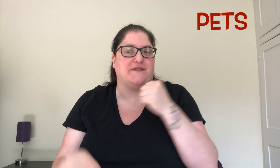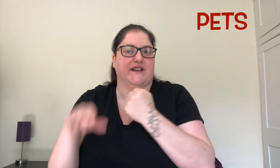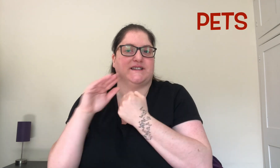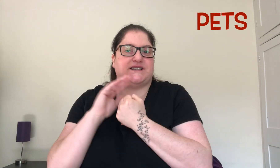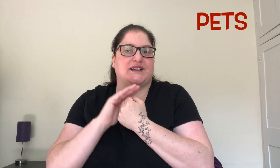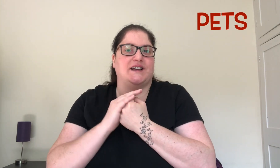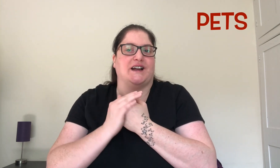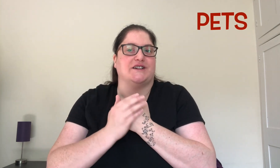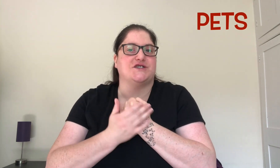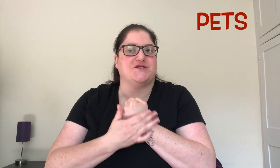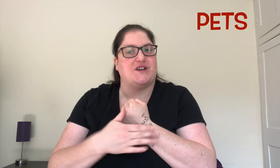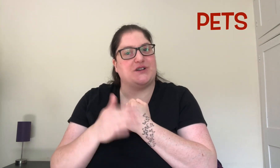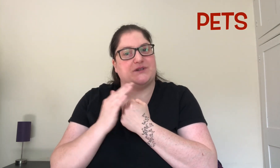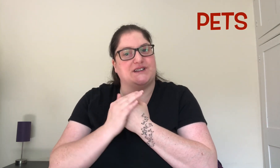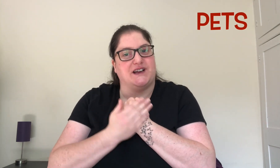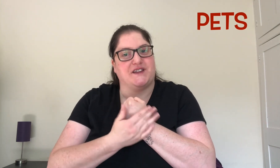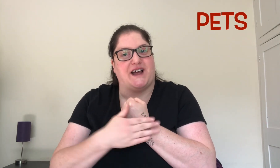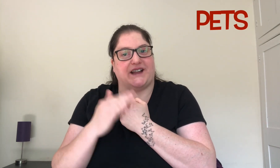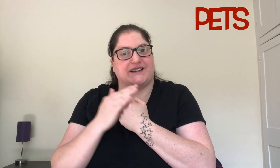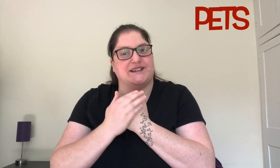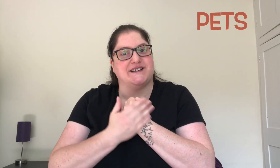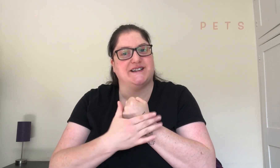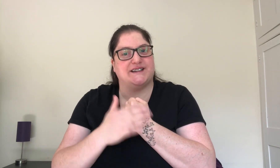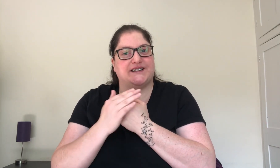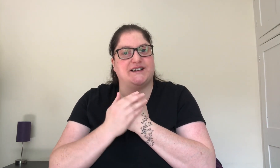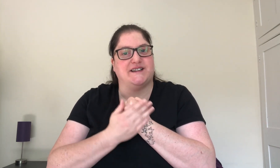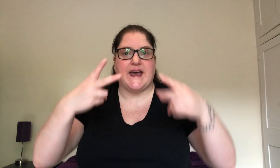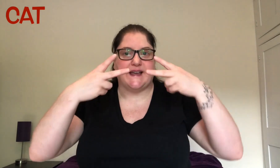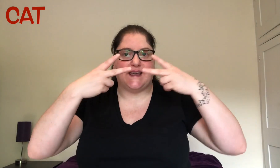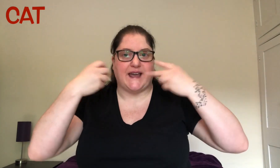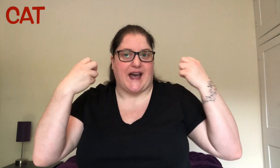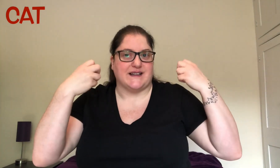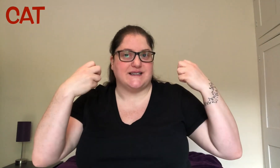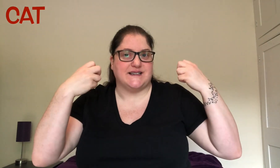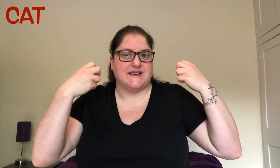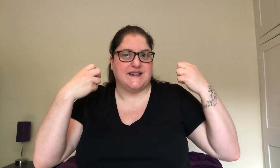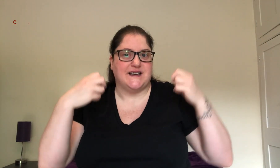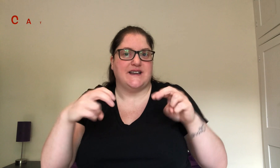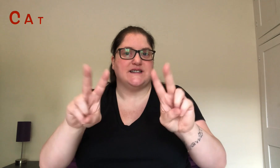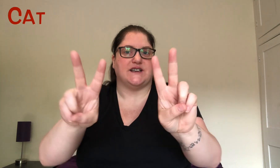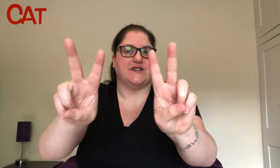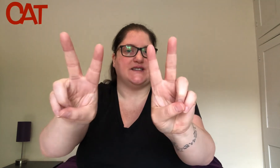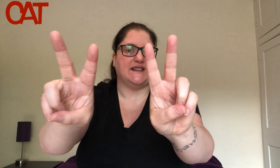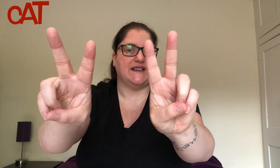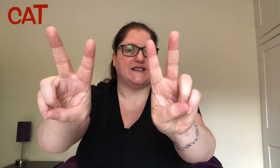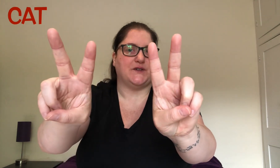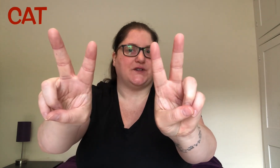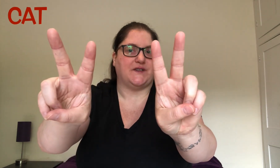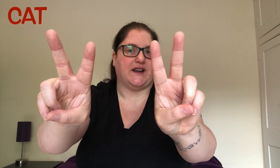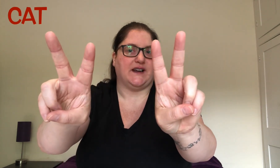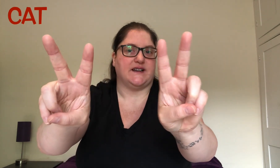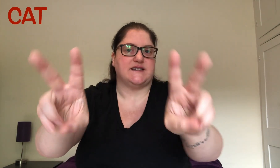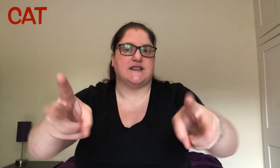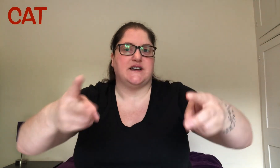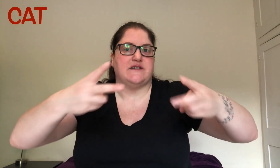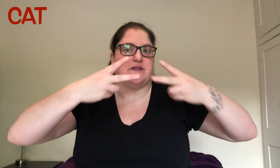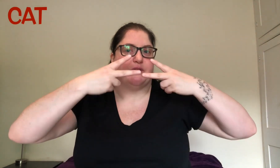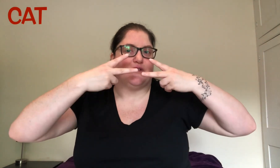fist and stroke it with the other hand. Cat. So using these four fingers from your